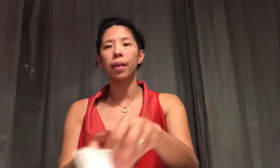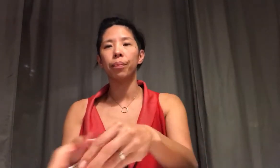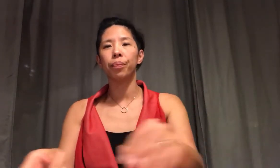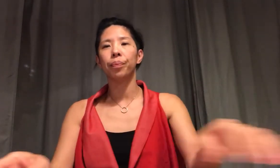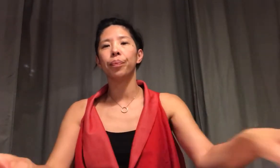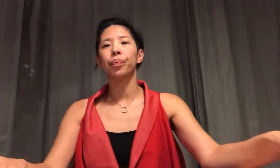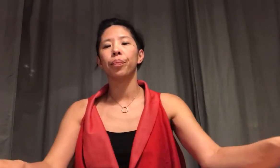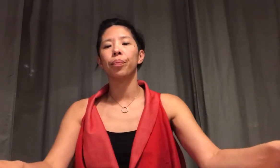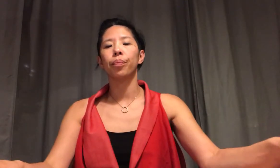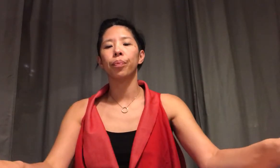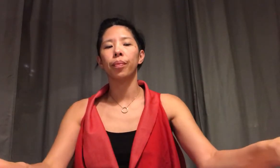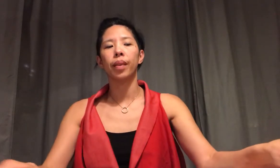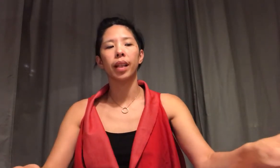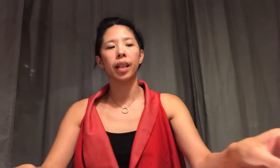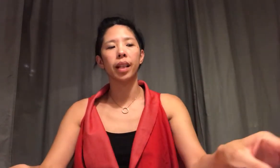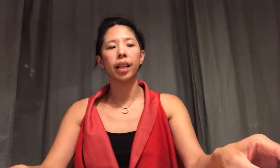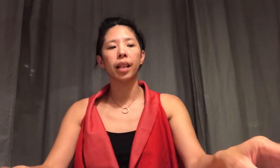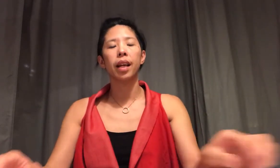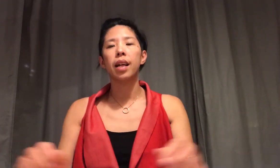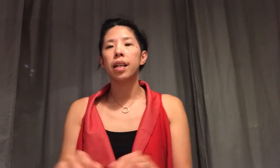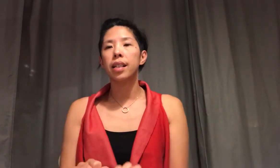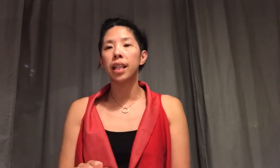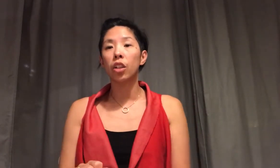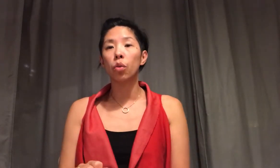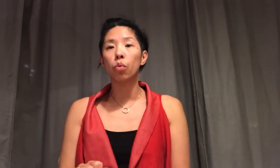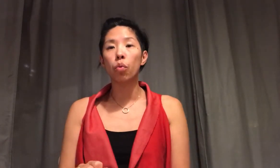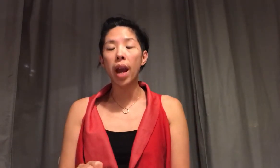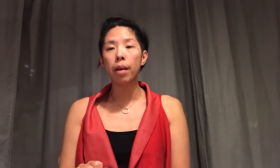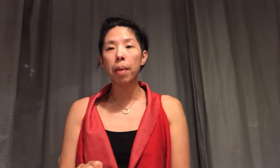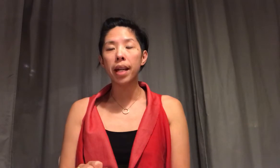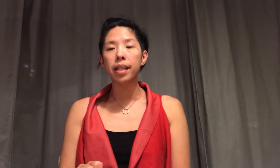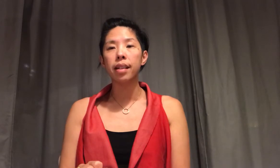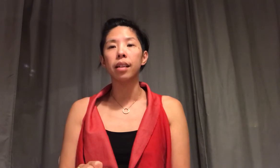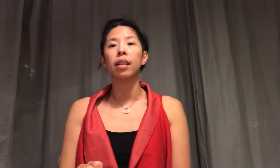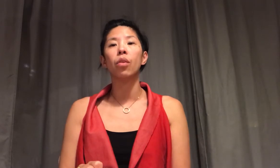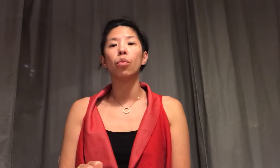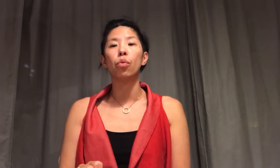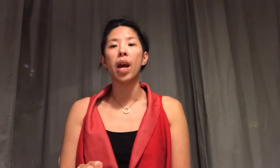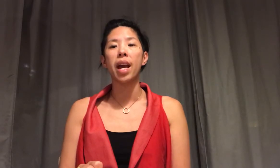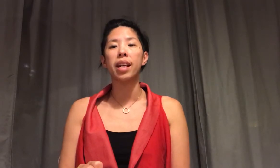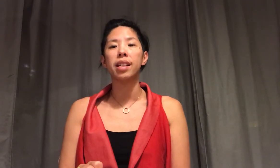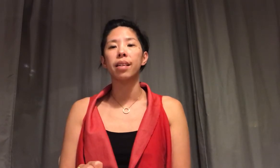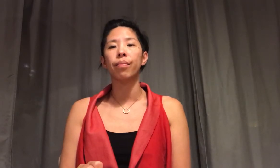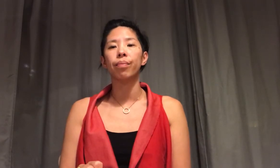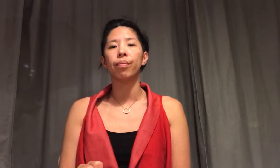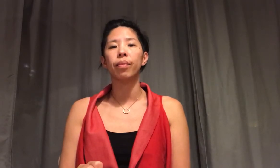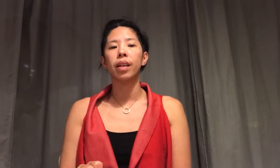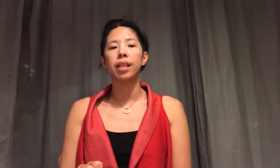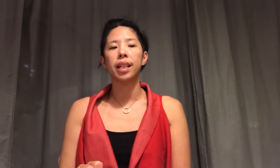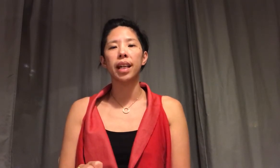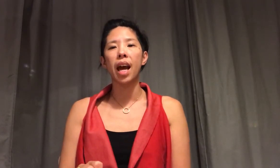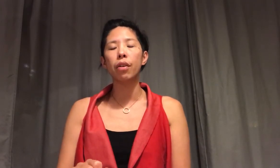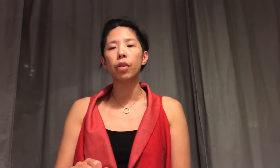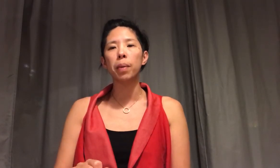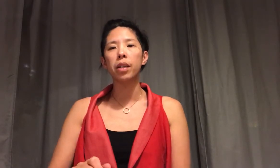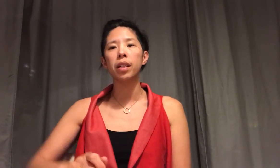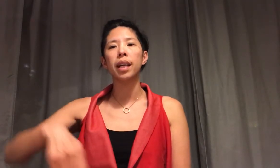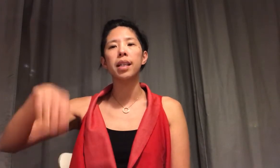take your red pencil red take out of your pencil case